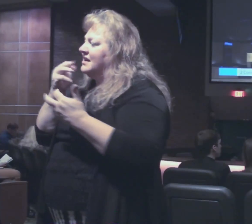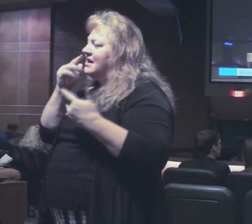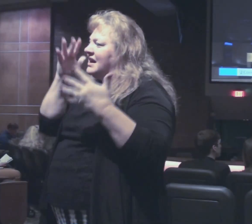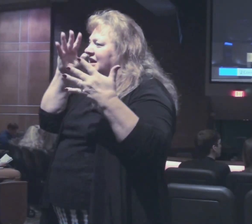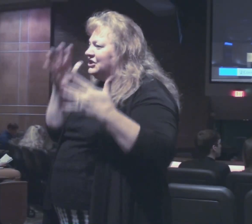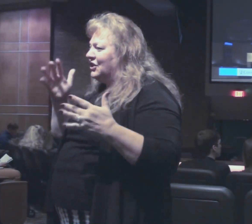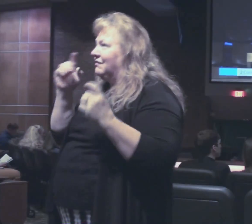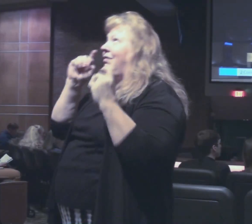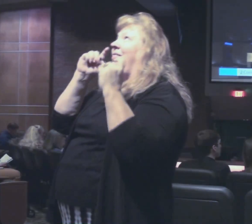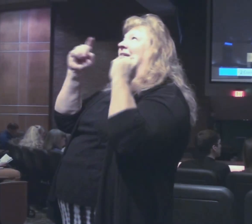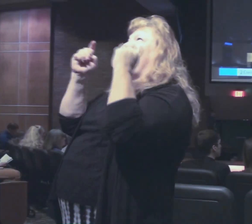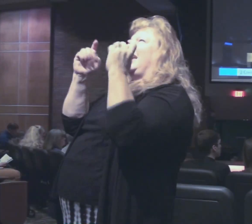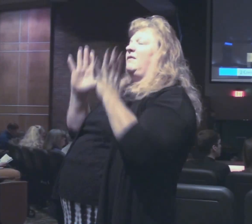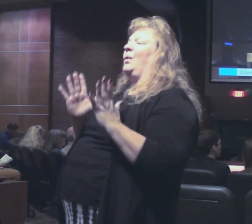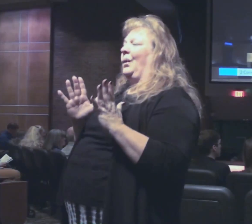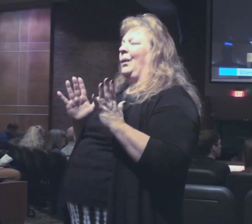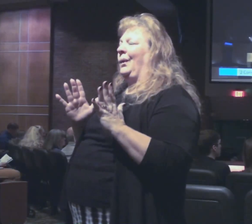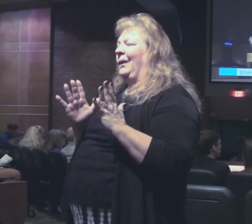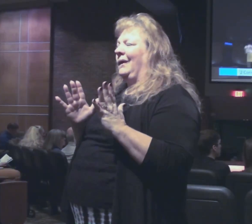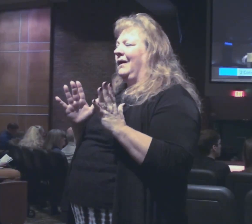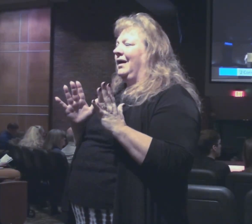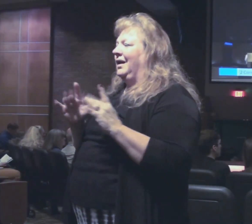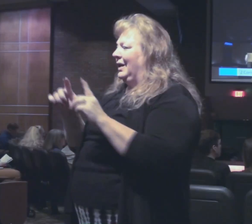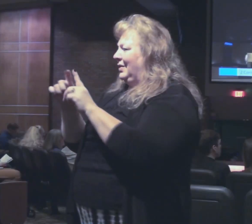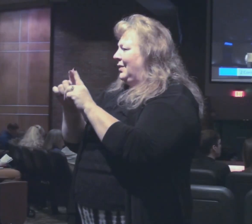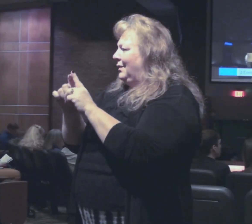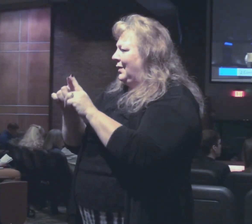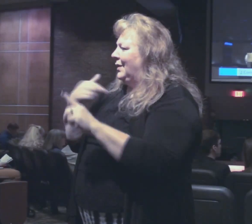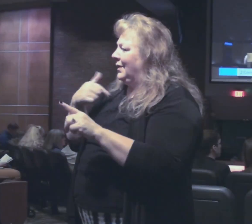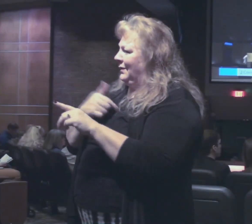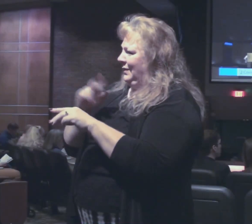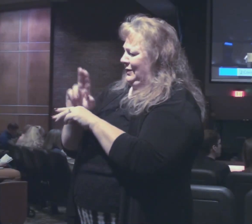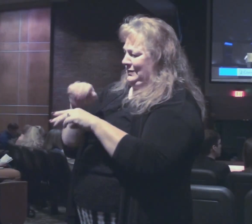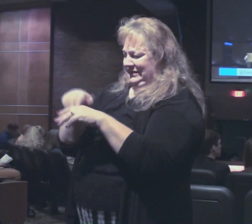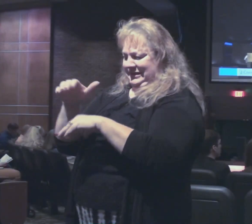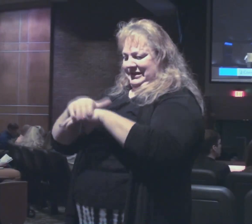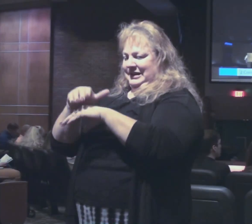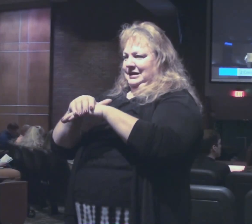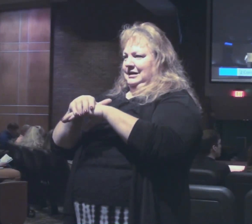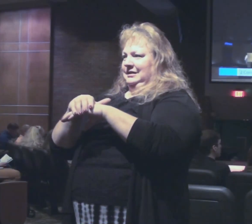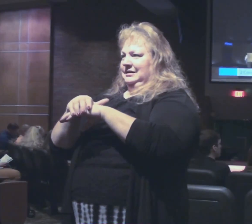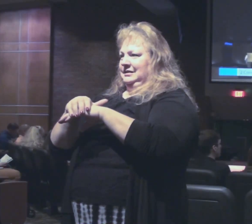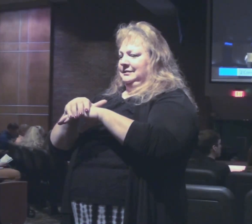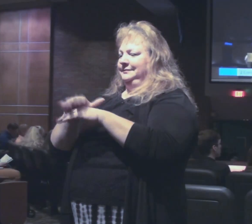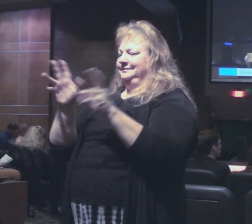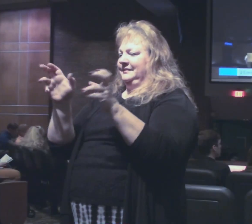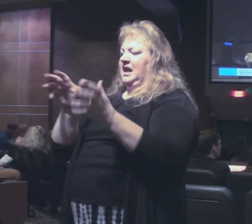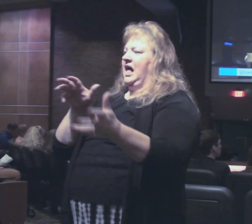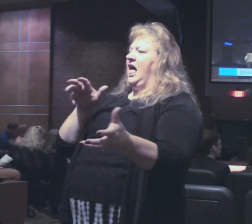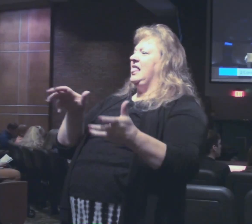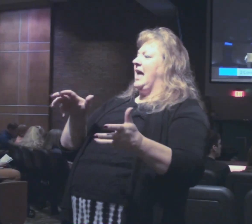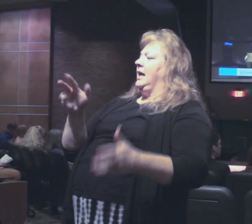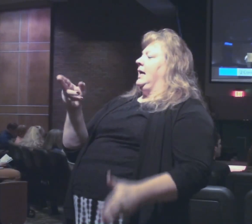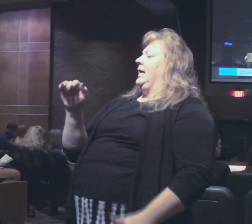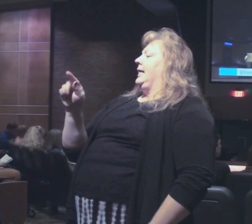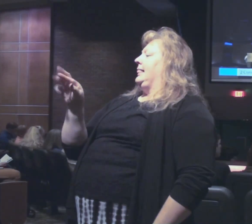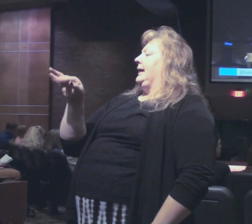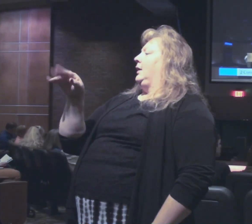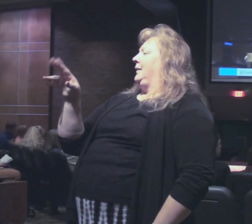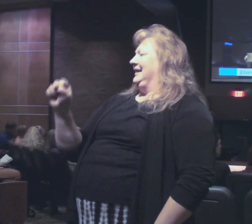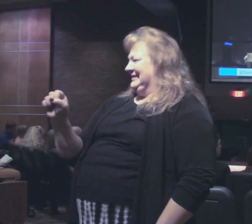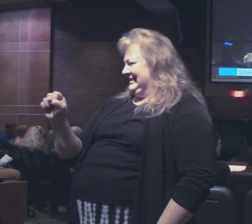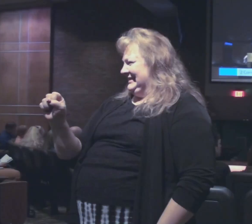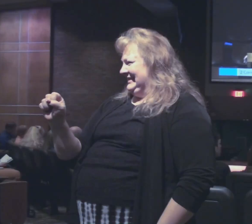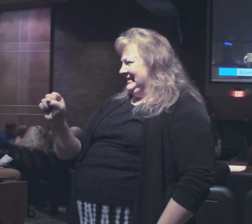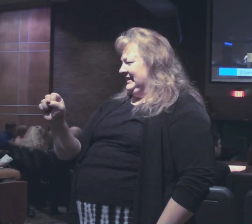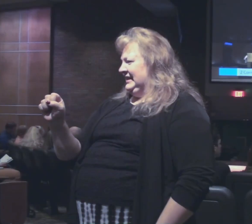That word cheerful, you read, it's the word we carry over in English as hilarious. But that's not quite the